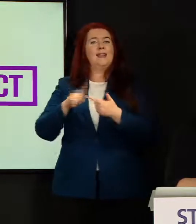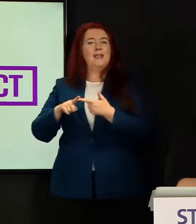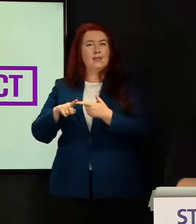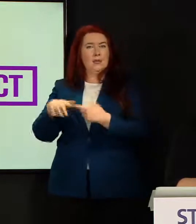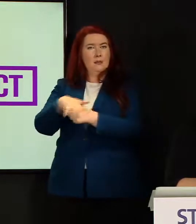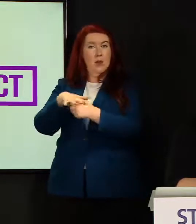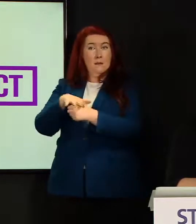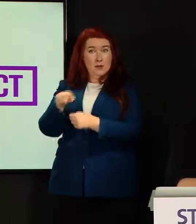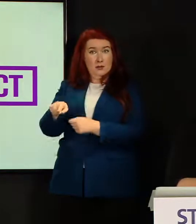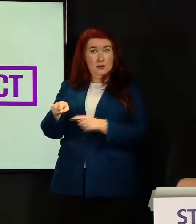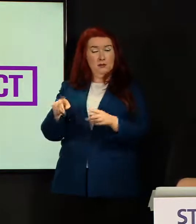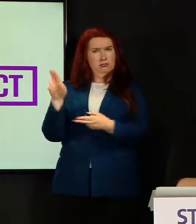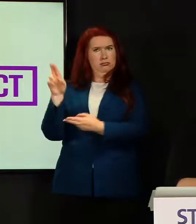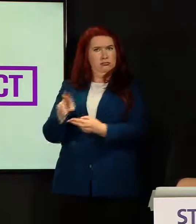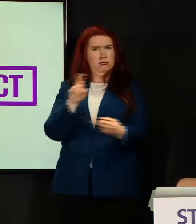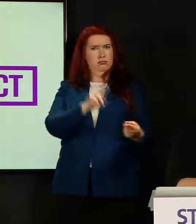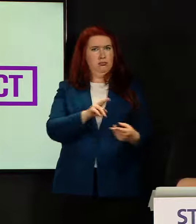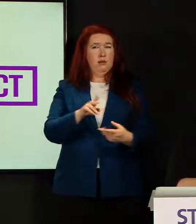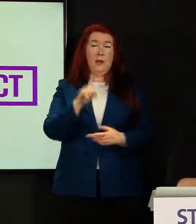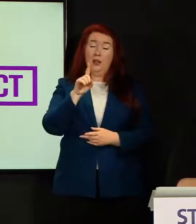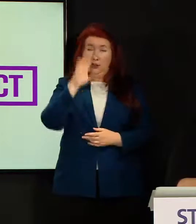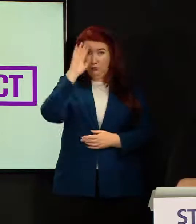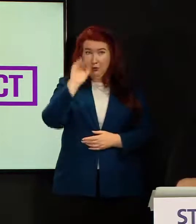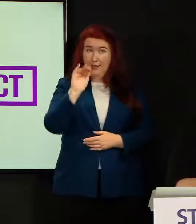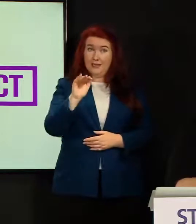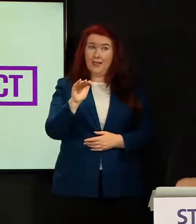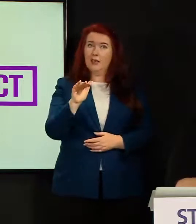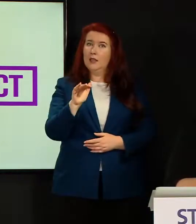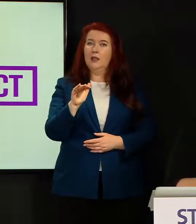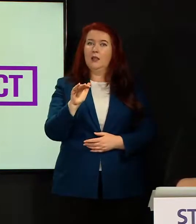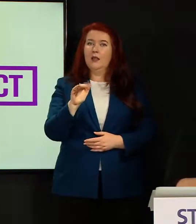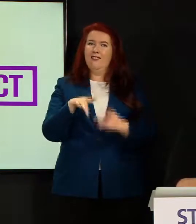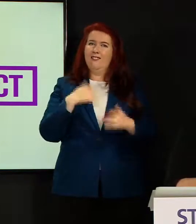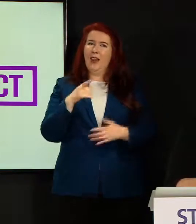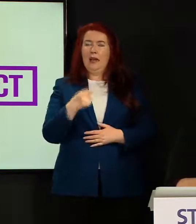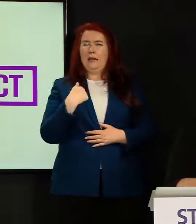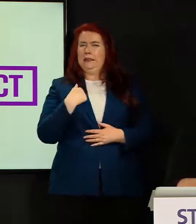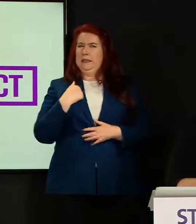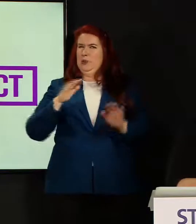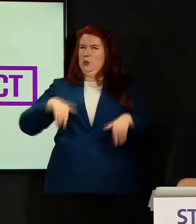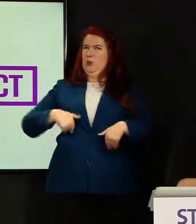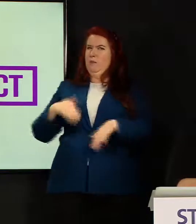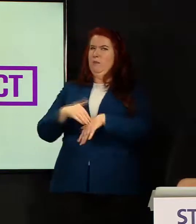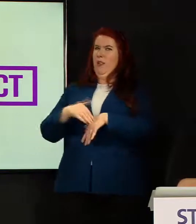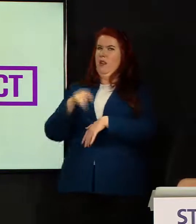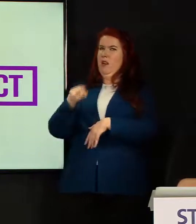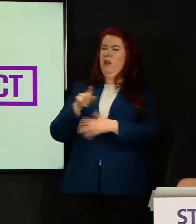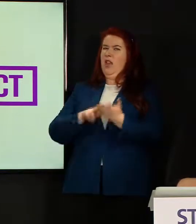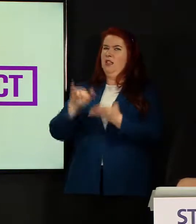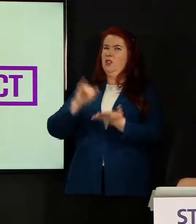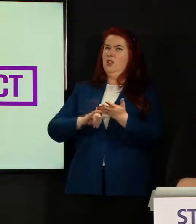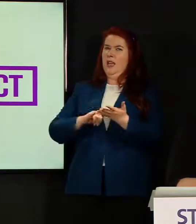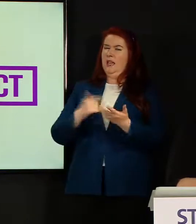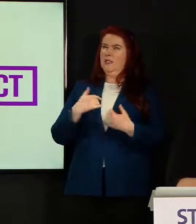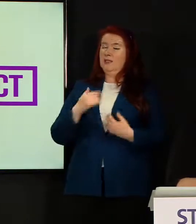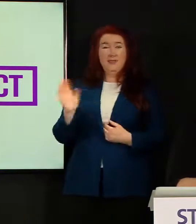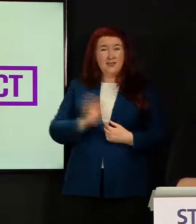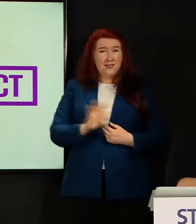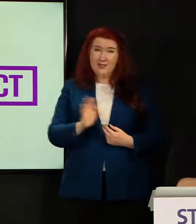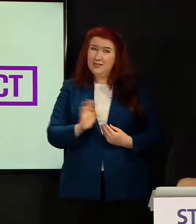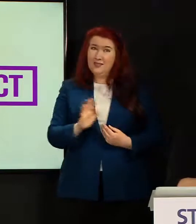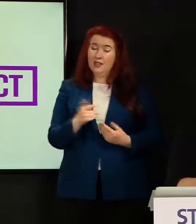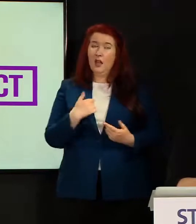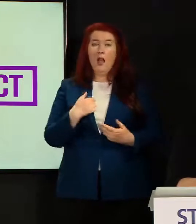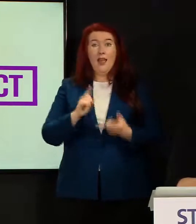department. And a reminder to people, you are not bothering the NHS if you are concerned about your